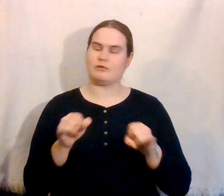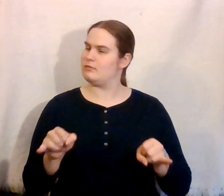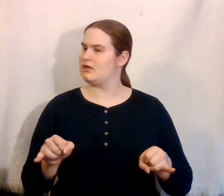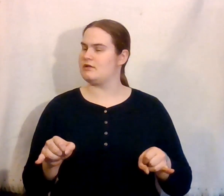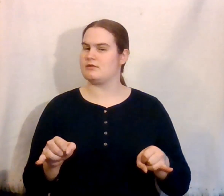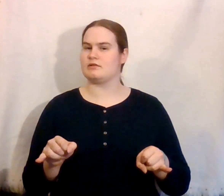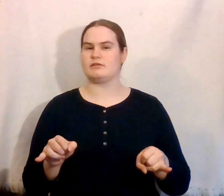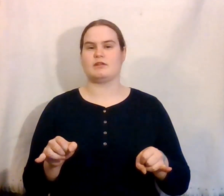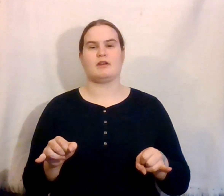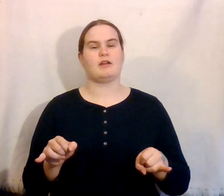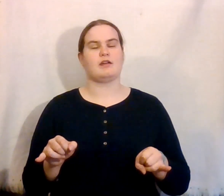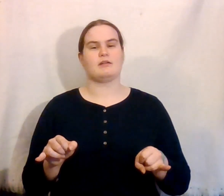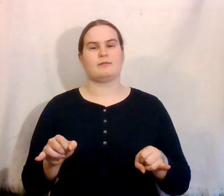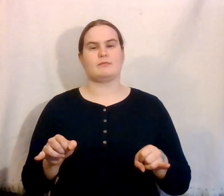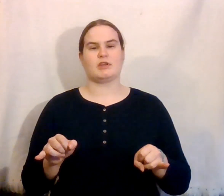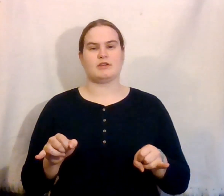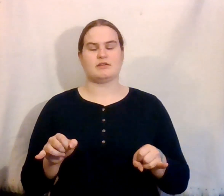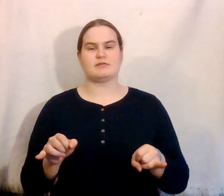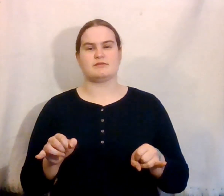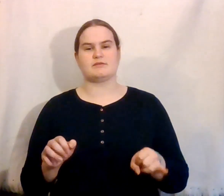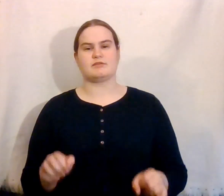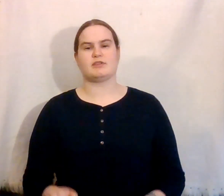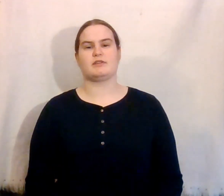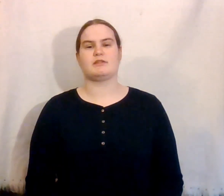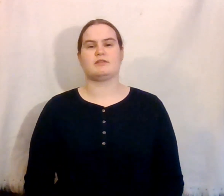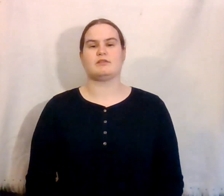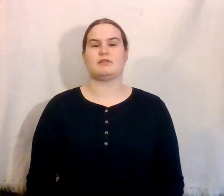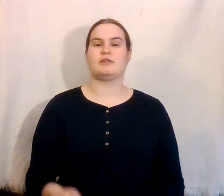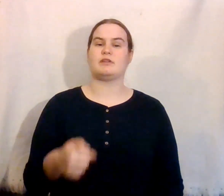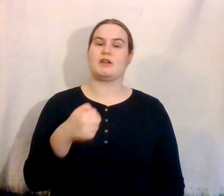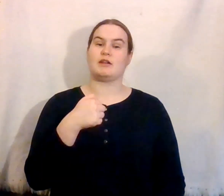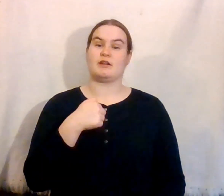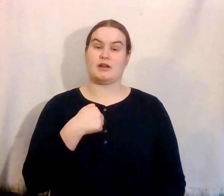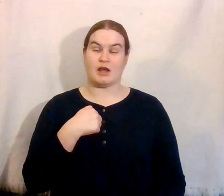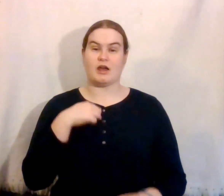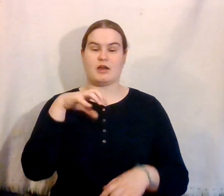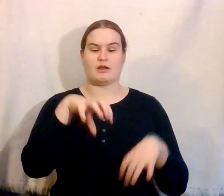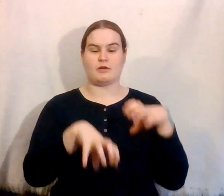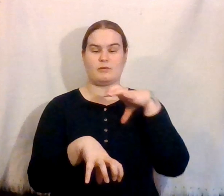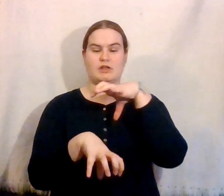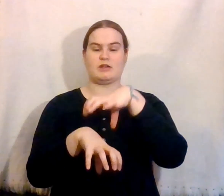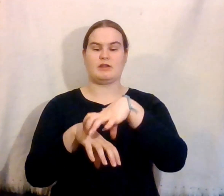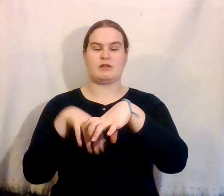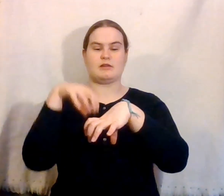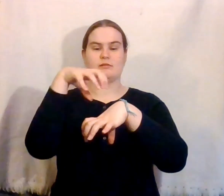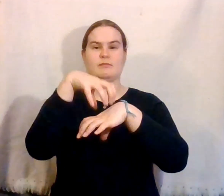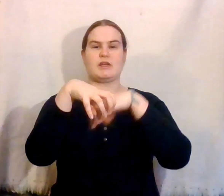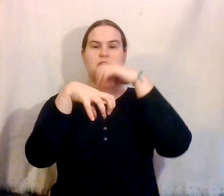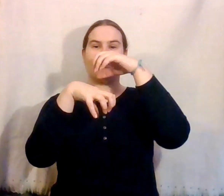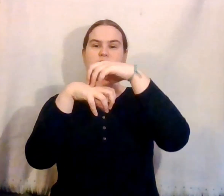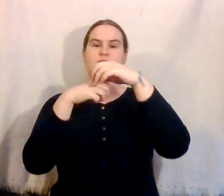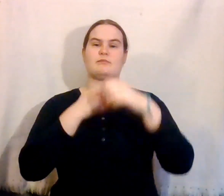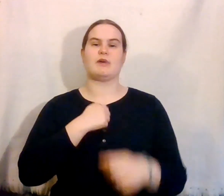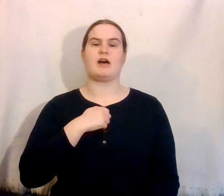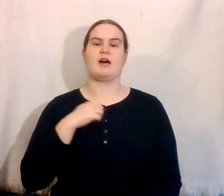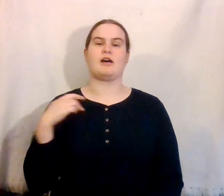will not be shaken I will build my